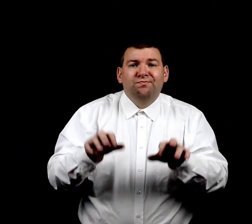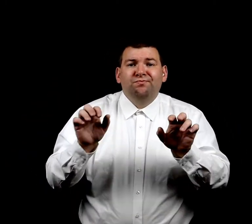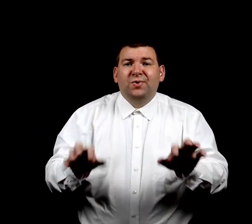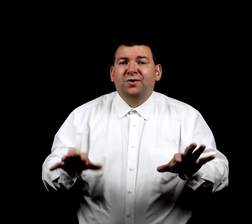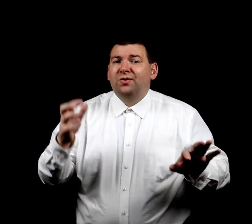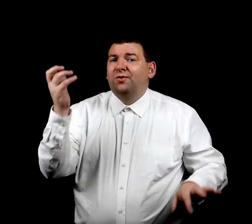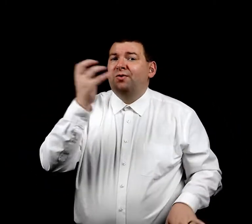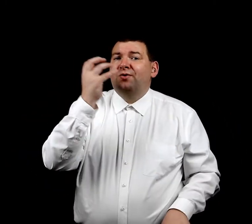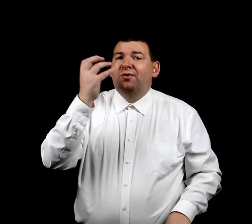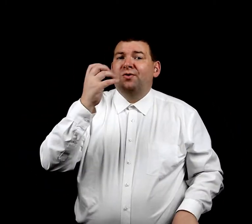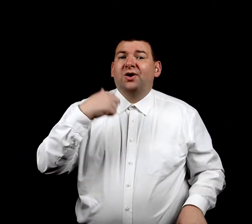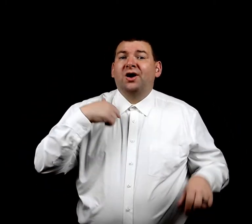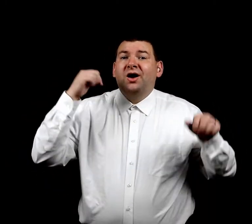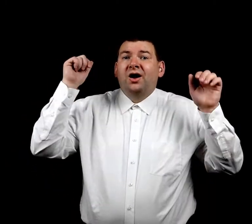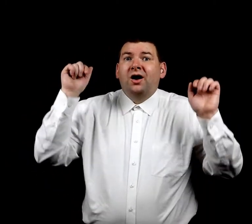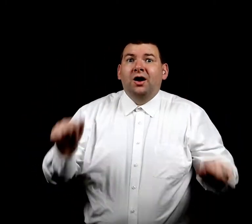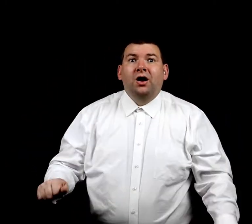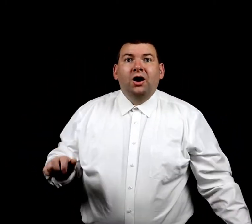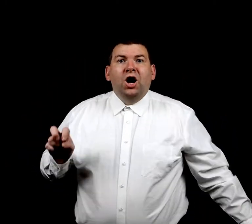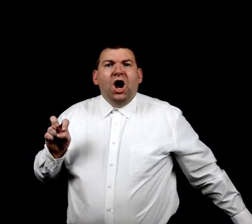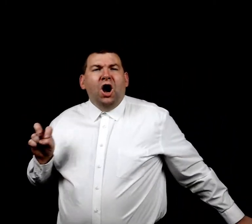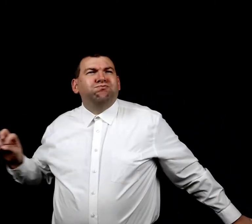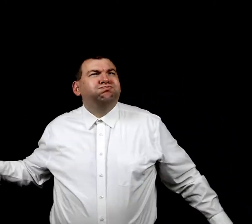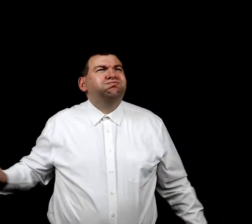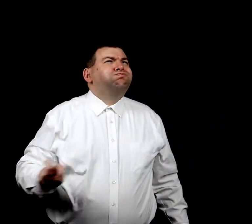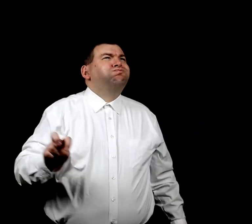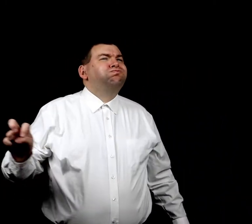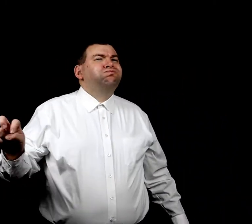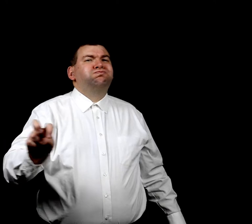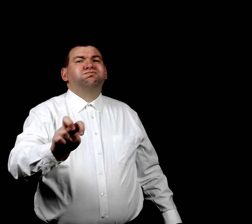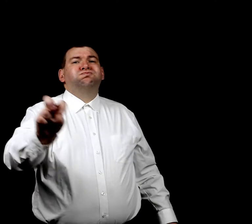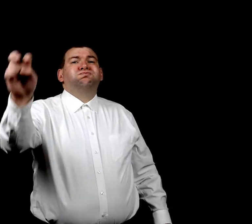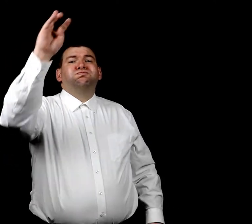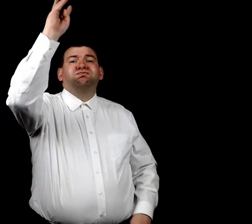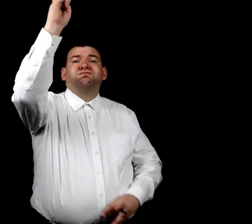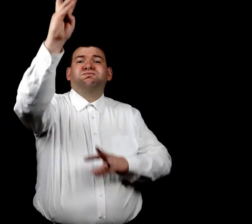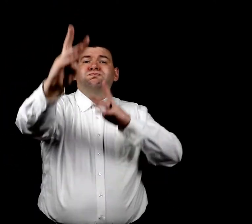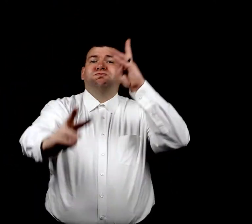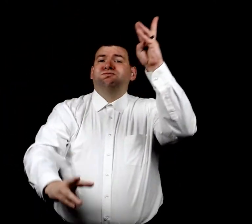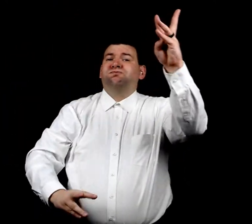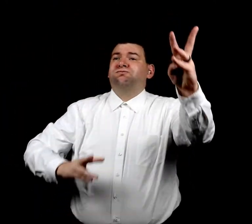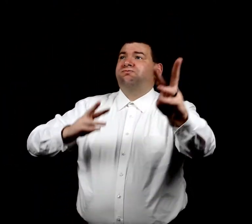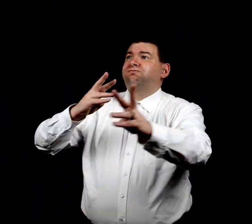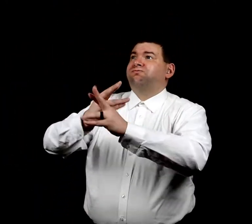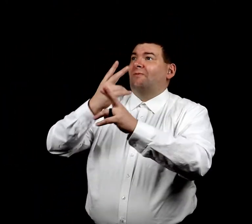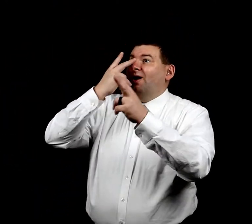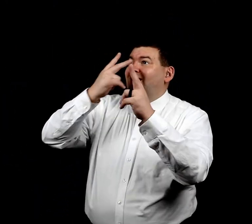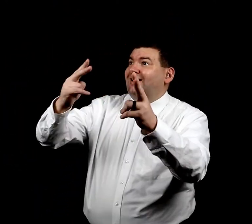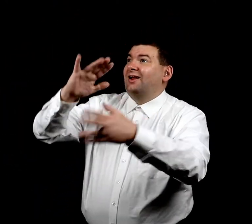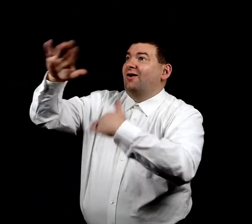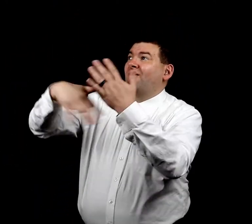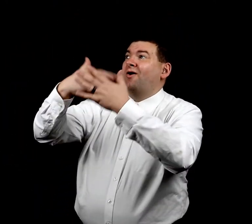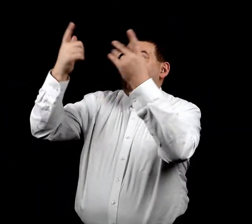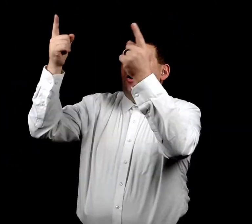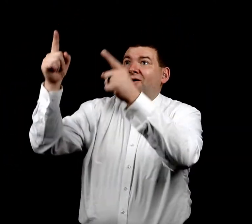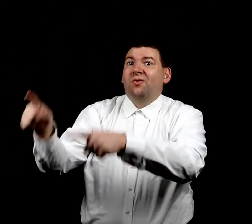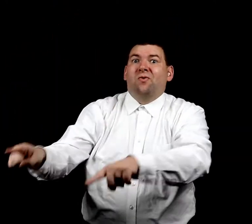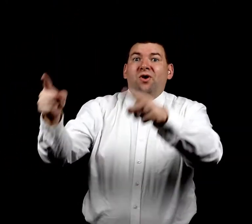Oh, I could travel the world See